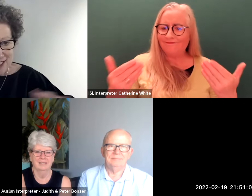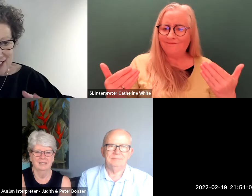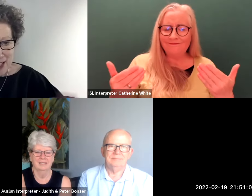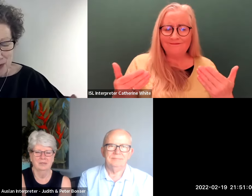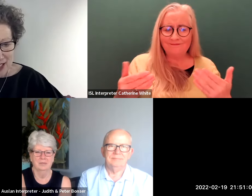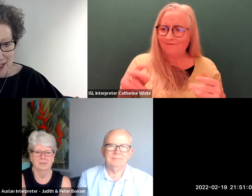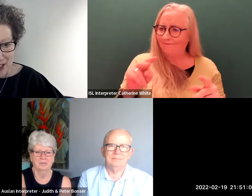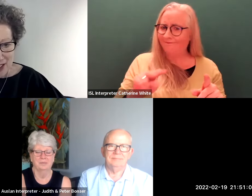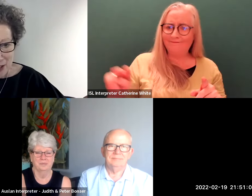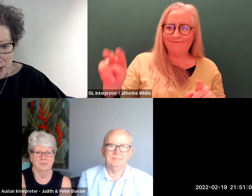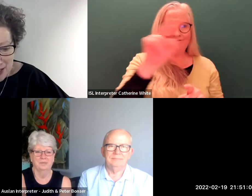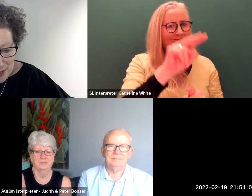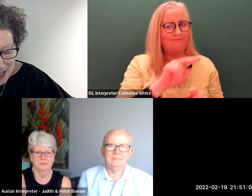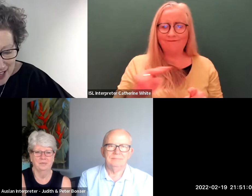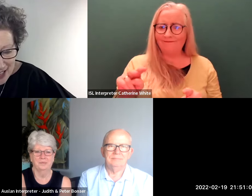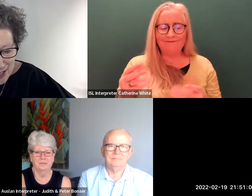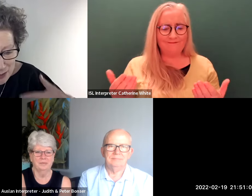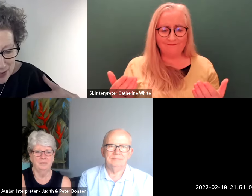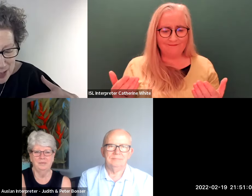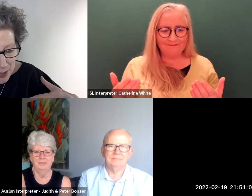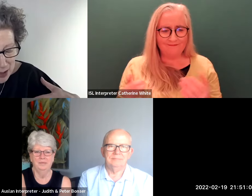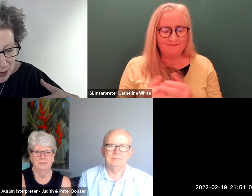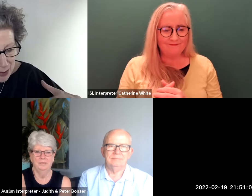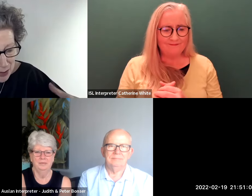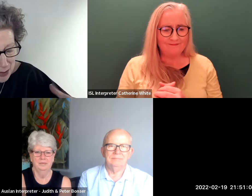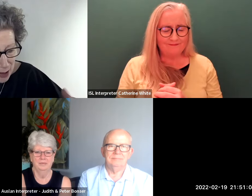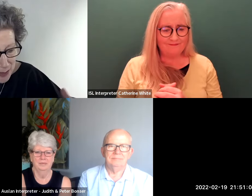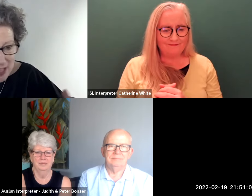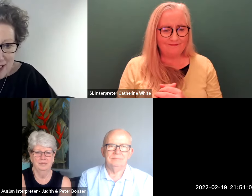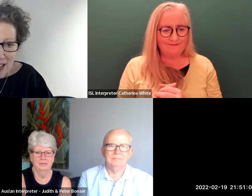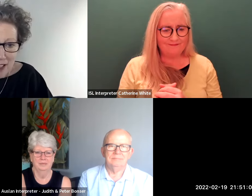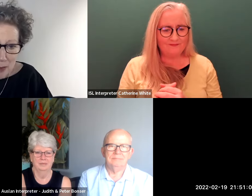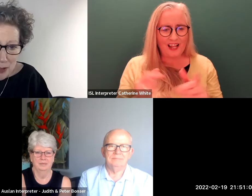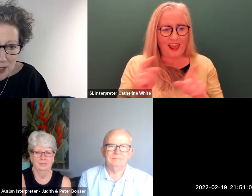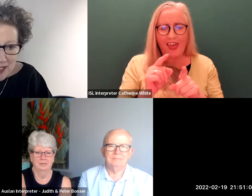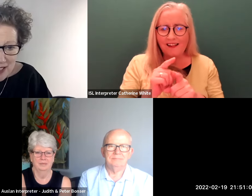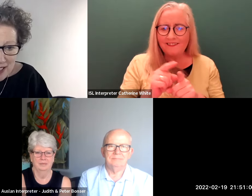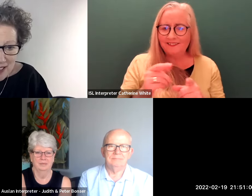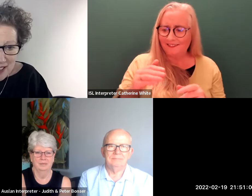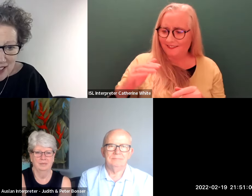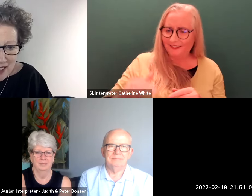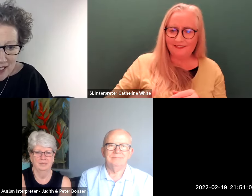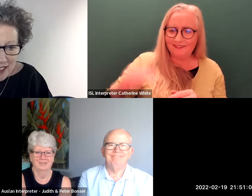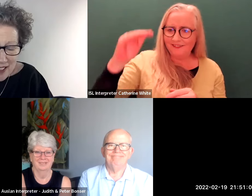seeing something you know as somebody who grew up seeing silent movies